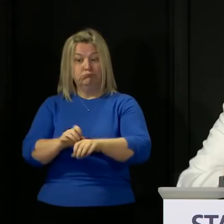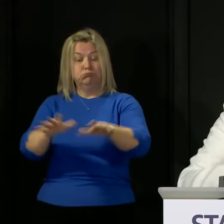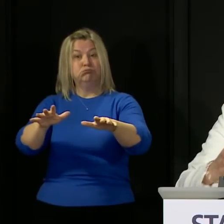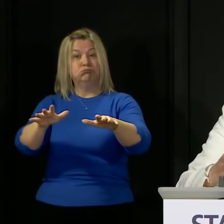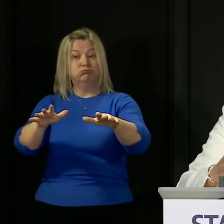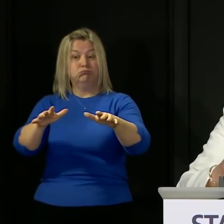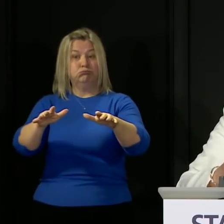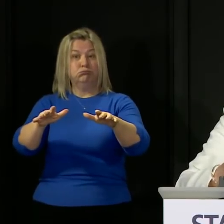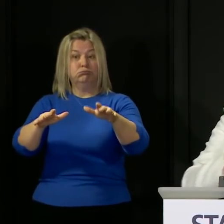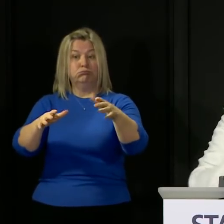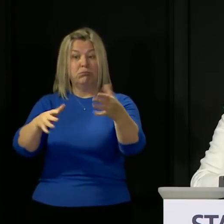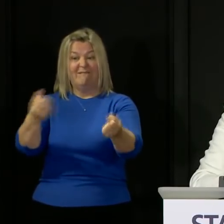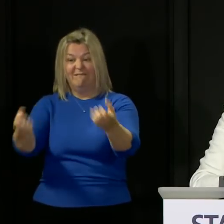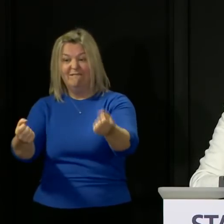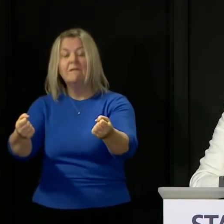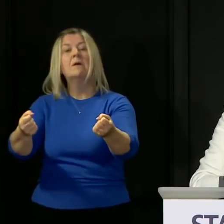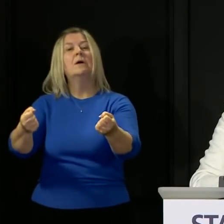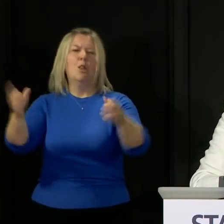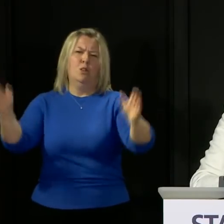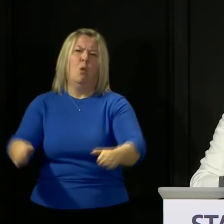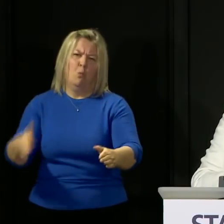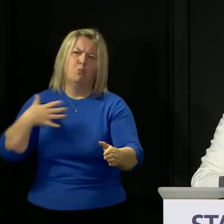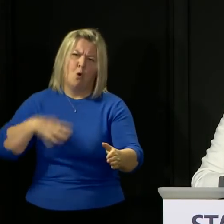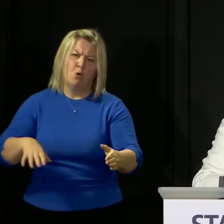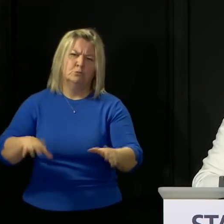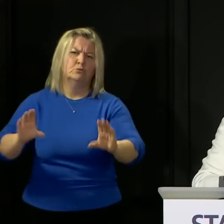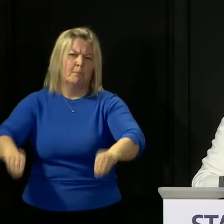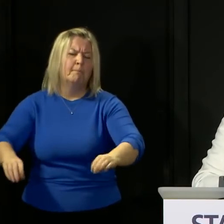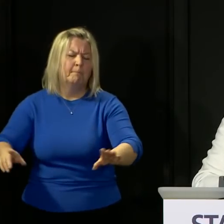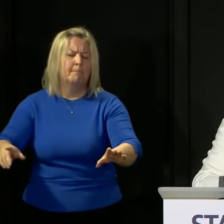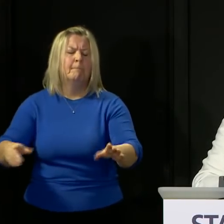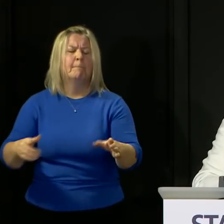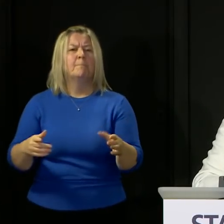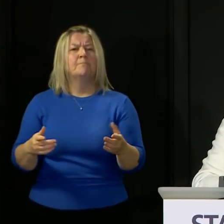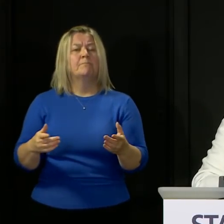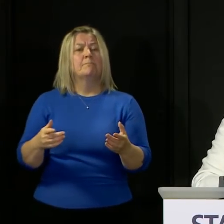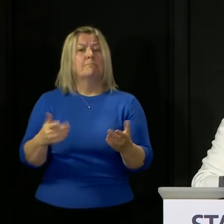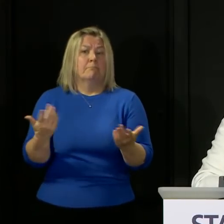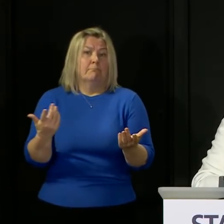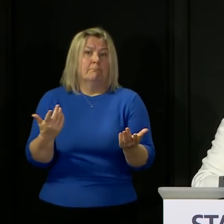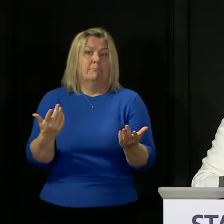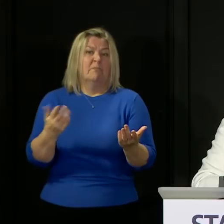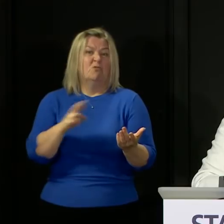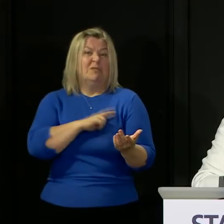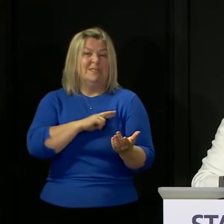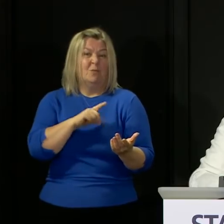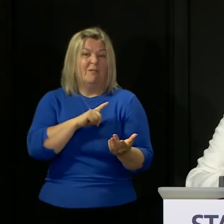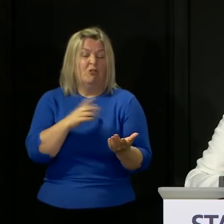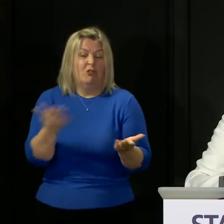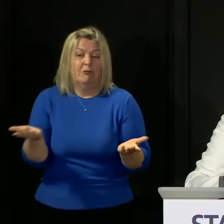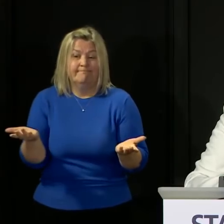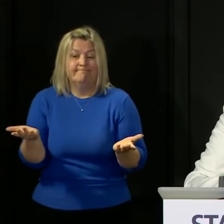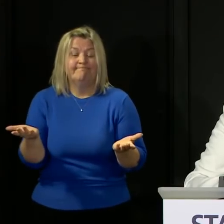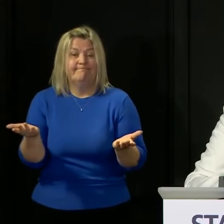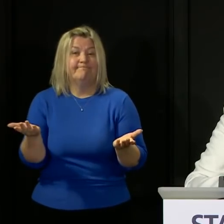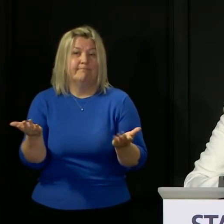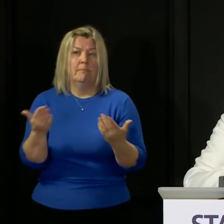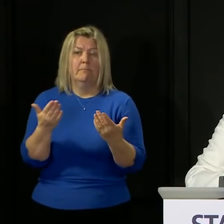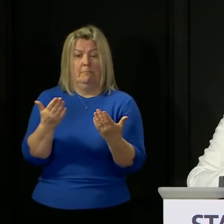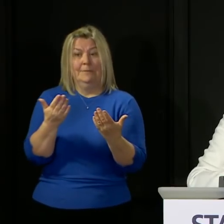possible for a variety of reasons, but also one of those reasons is that that then makes it more